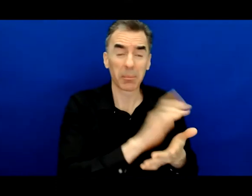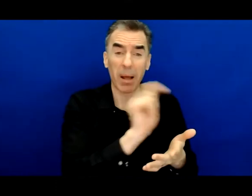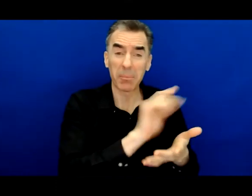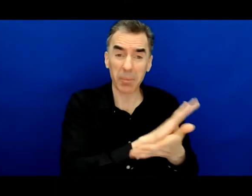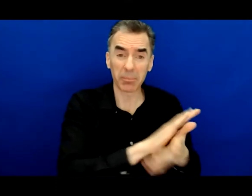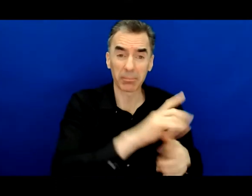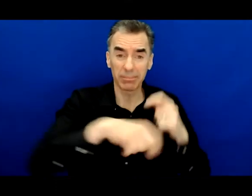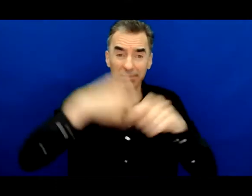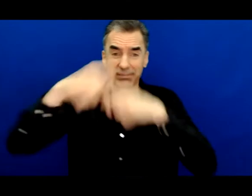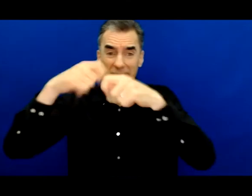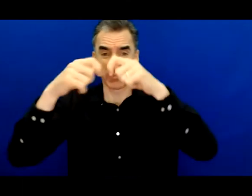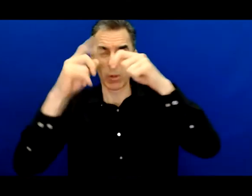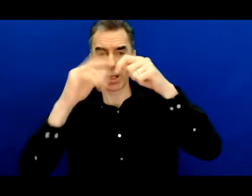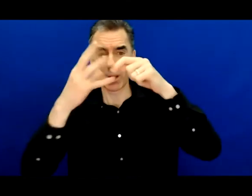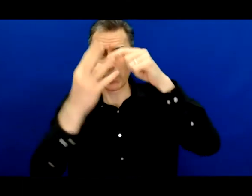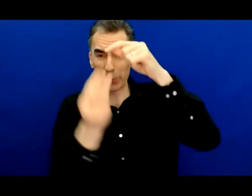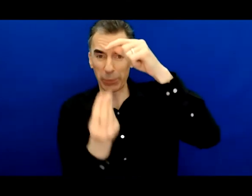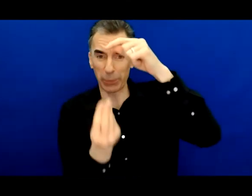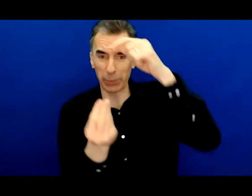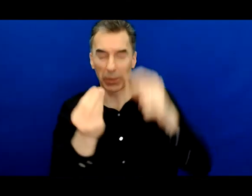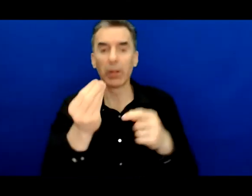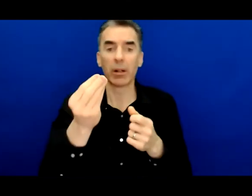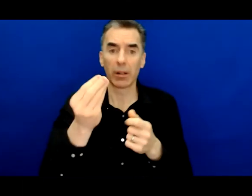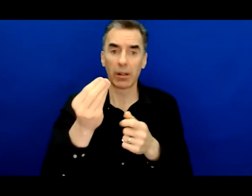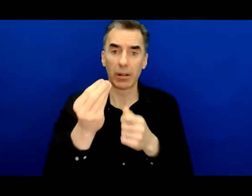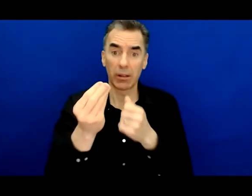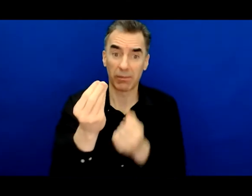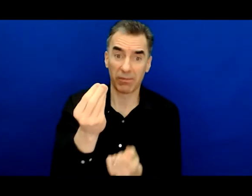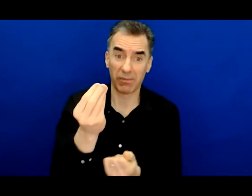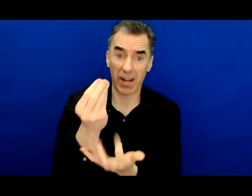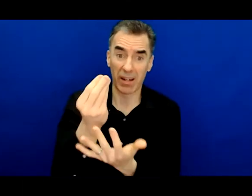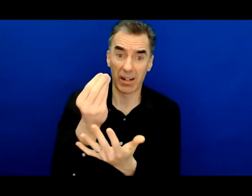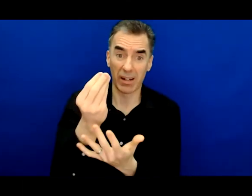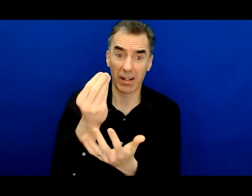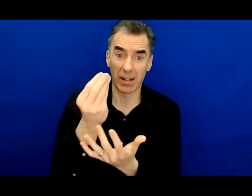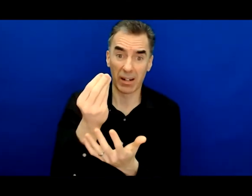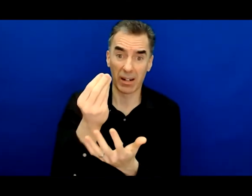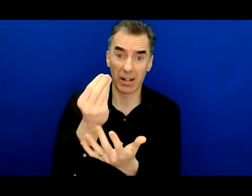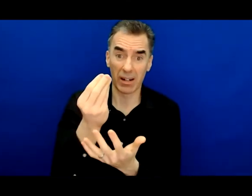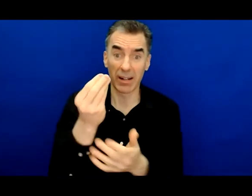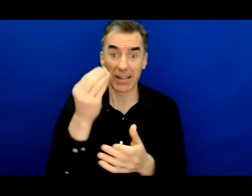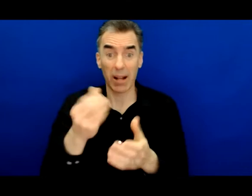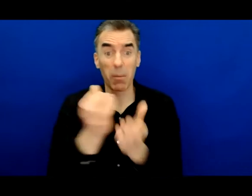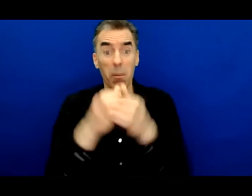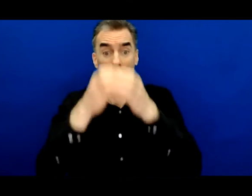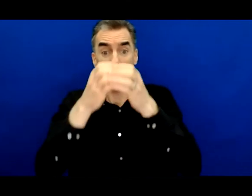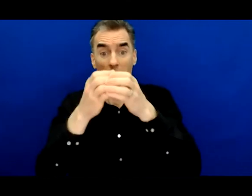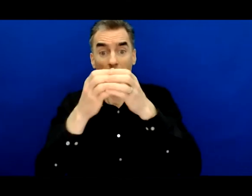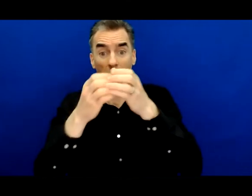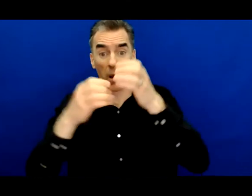and a lead pencil to light the tissue on fire. And as the bottle hovered above the flame spinning,